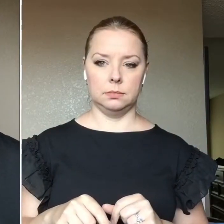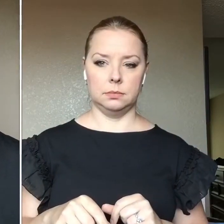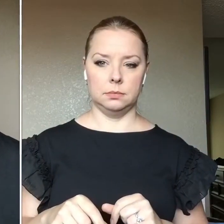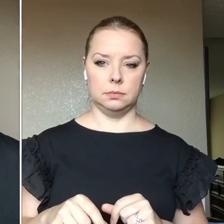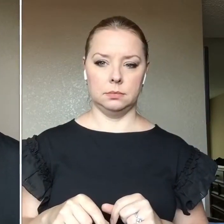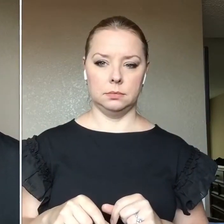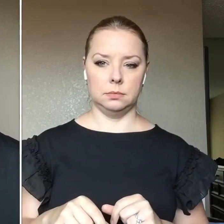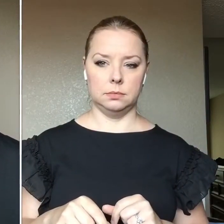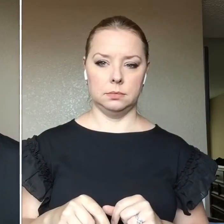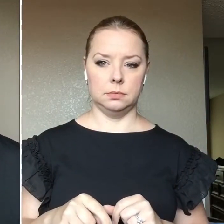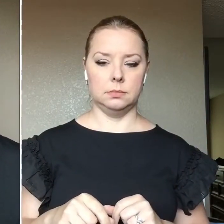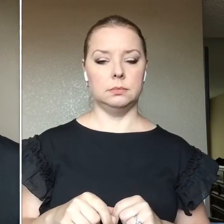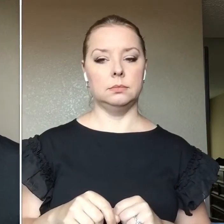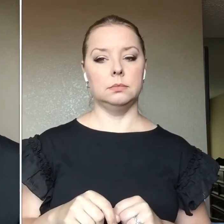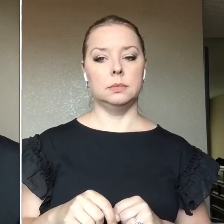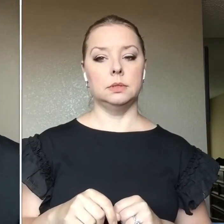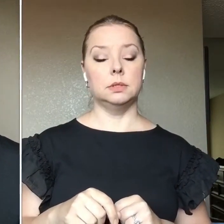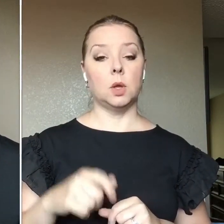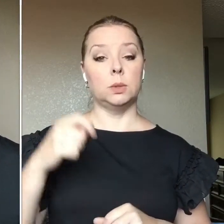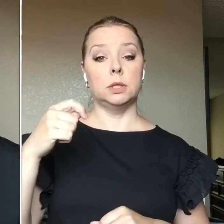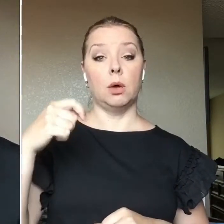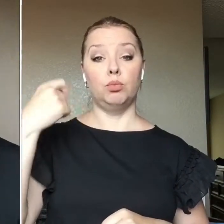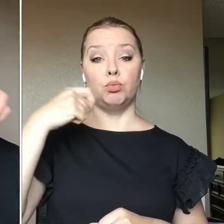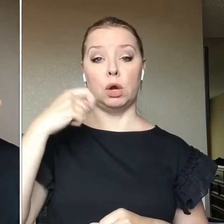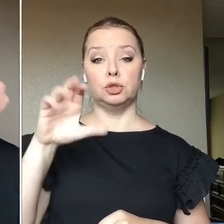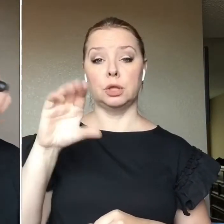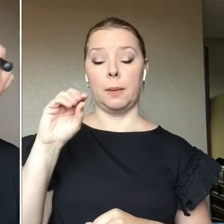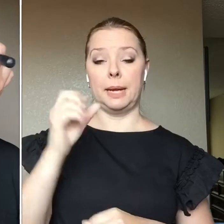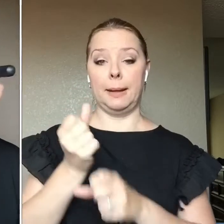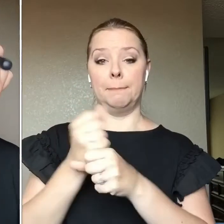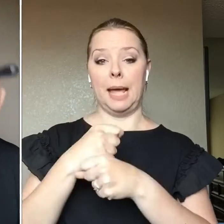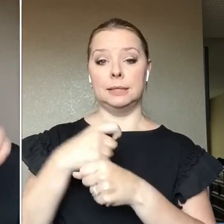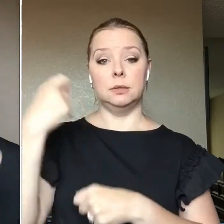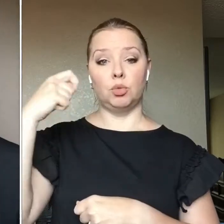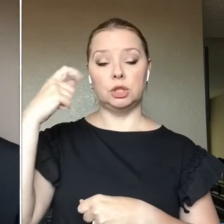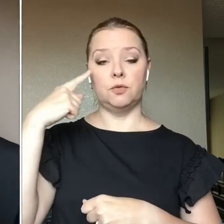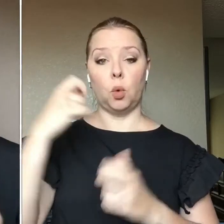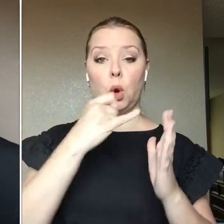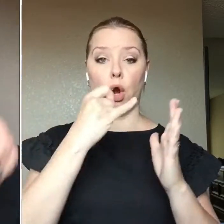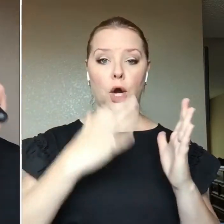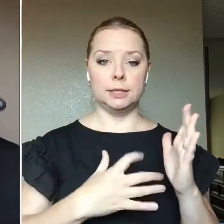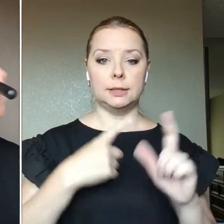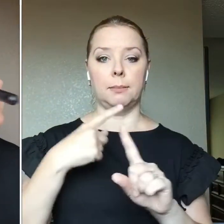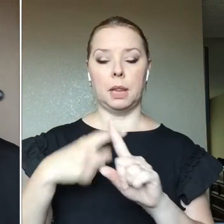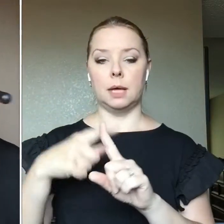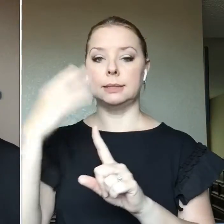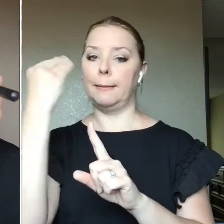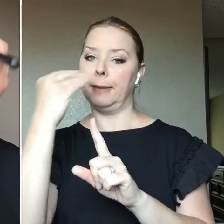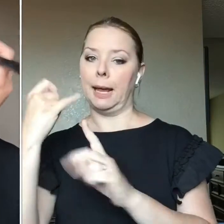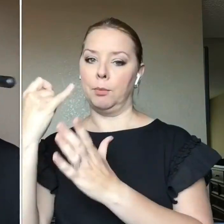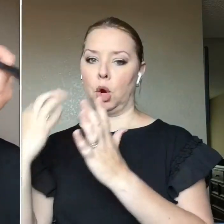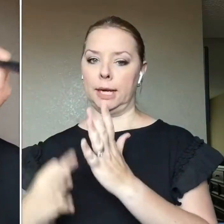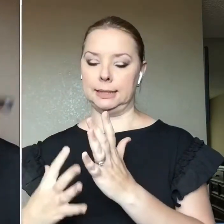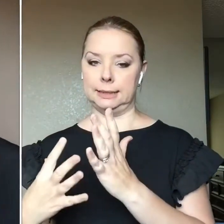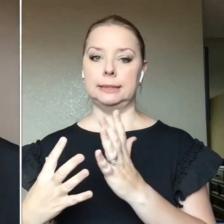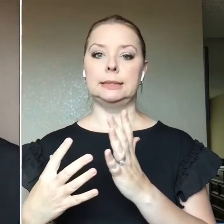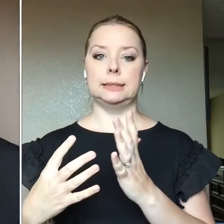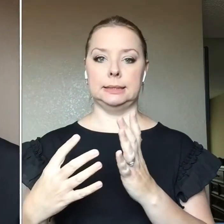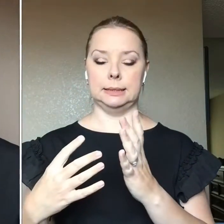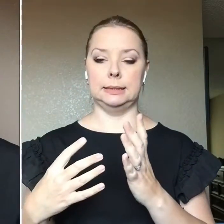It is a brush company That makes brushes for artists As well as makeup artists So it